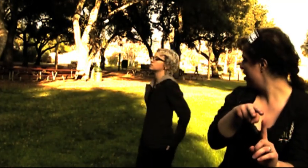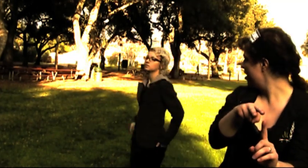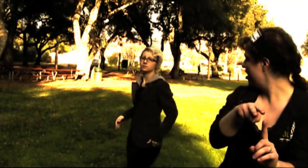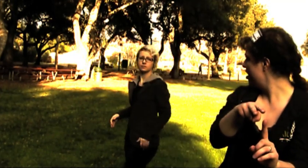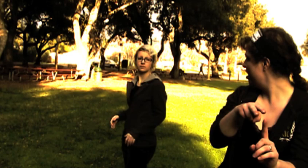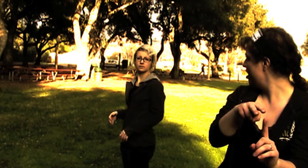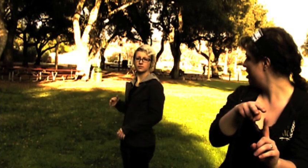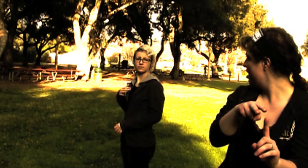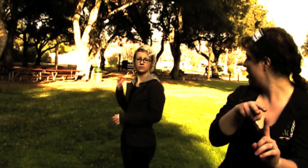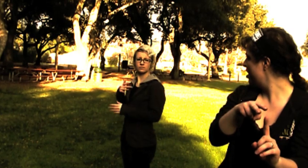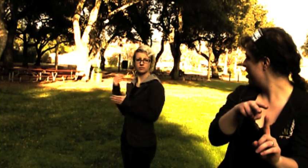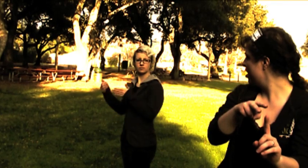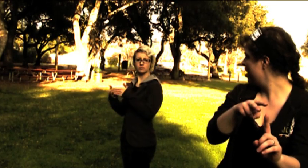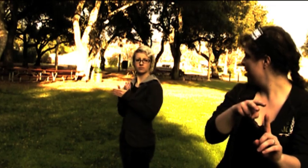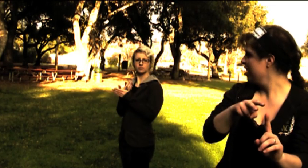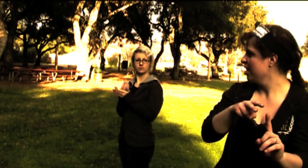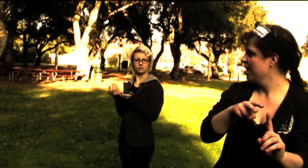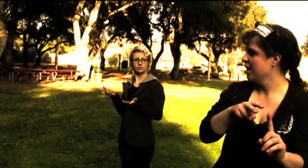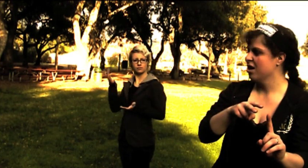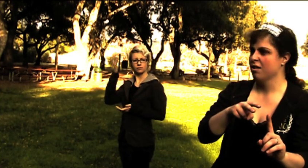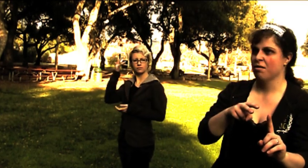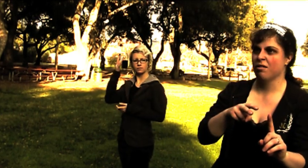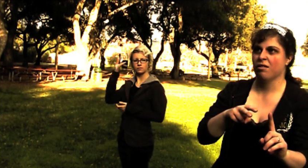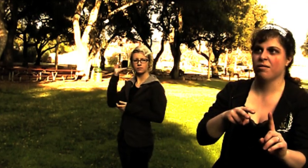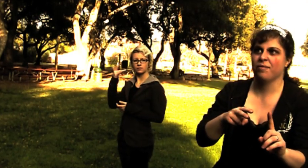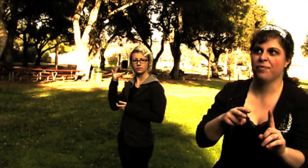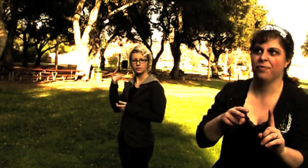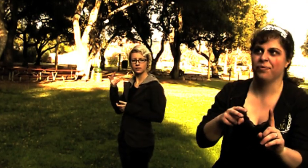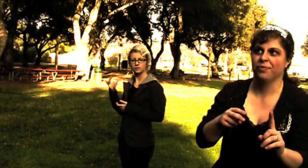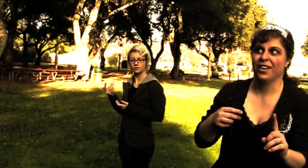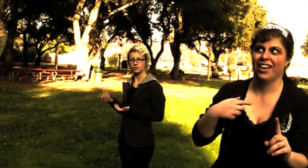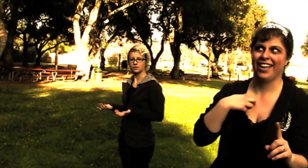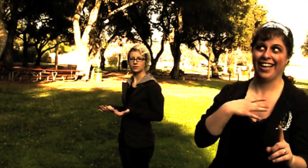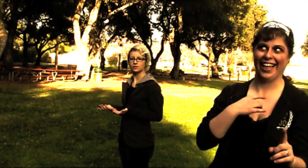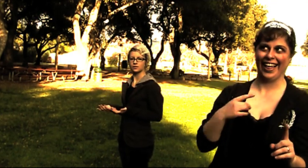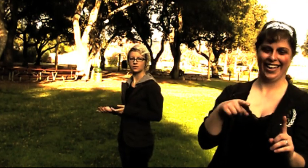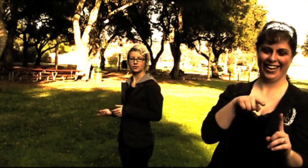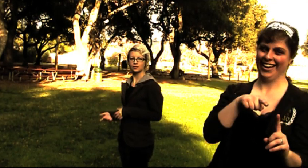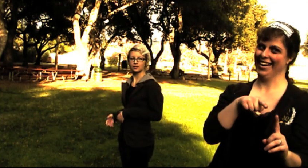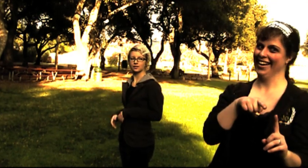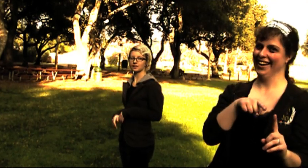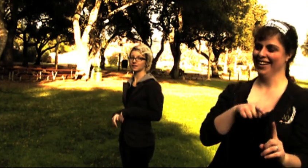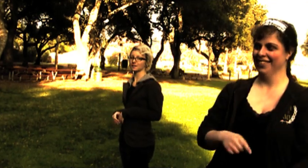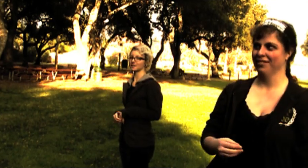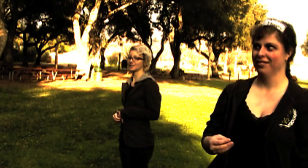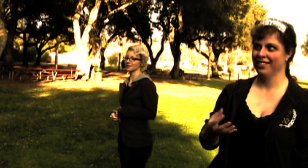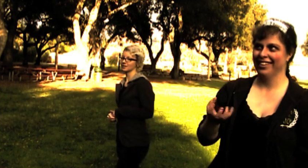Why do I have this growing need to be beside her